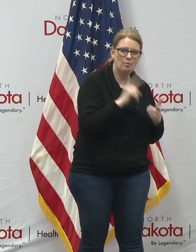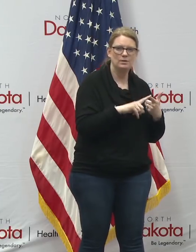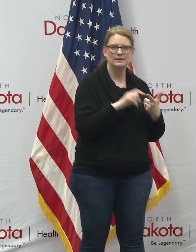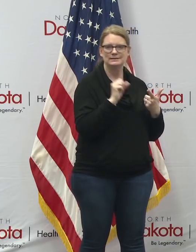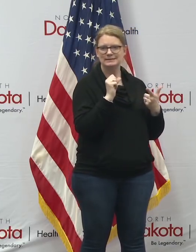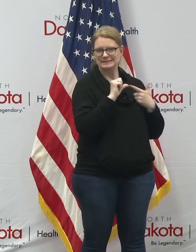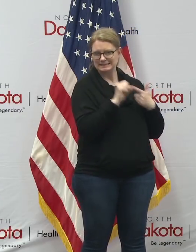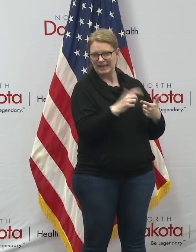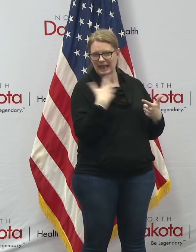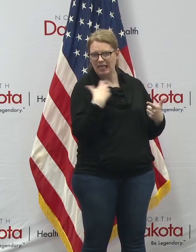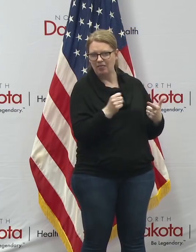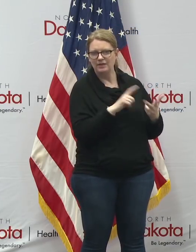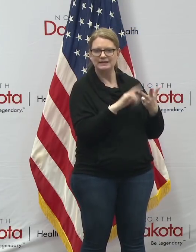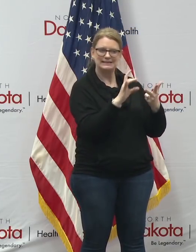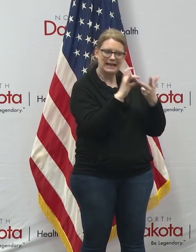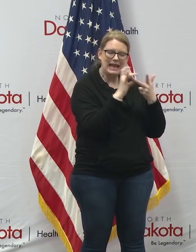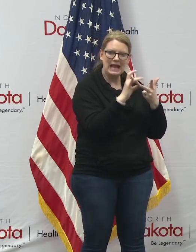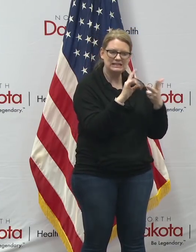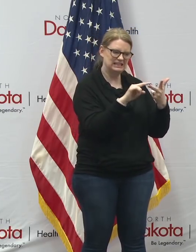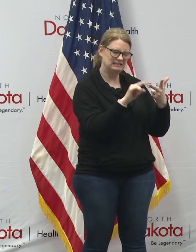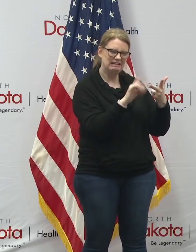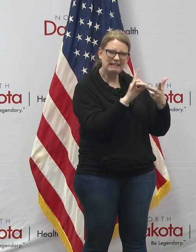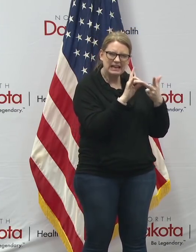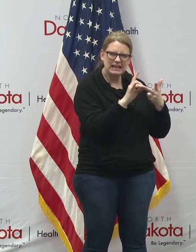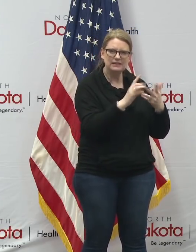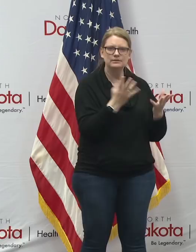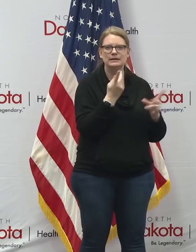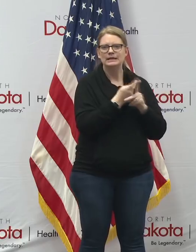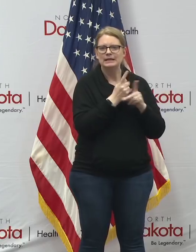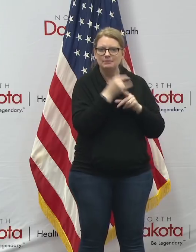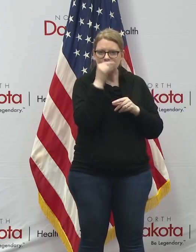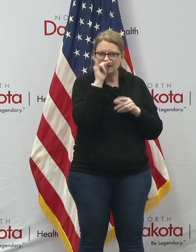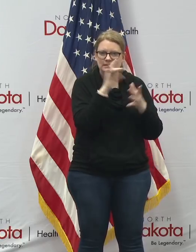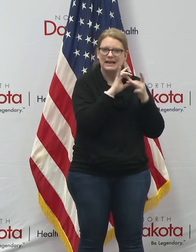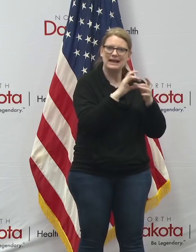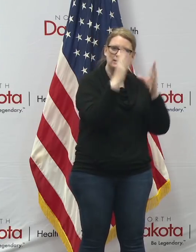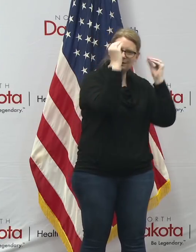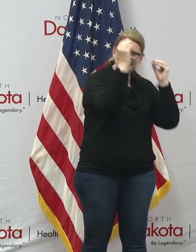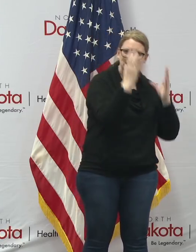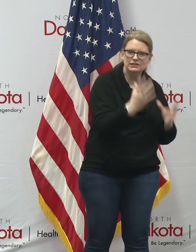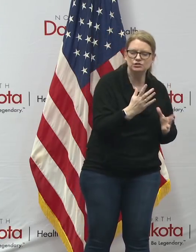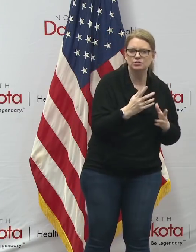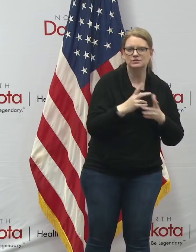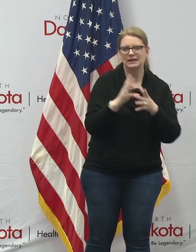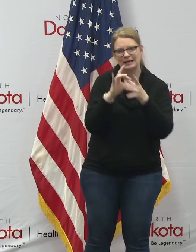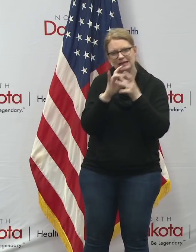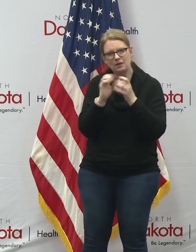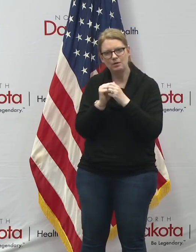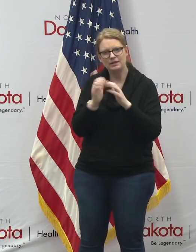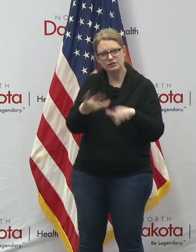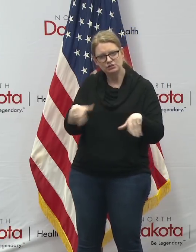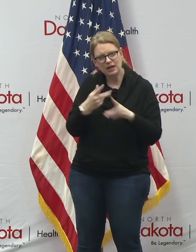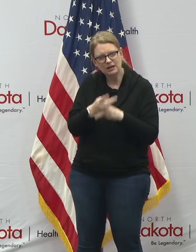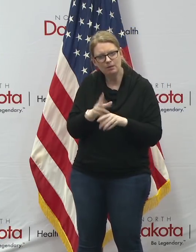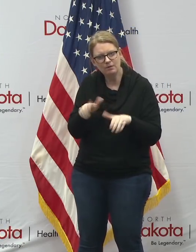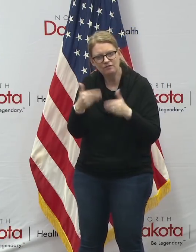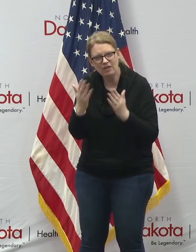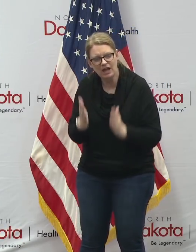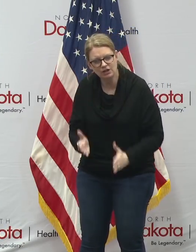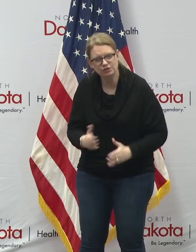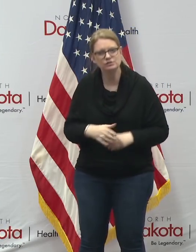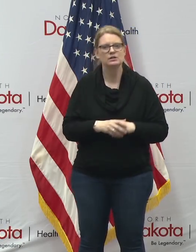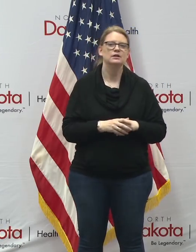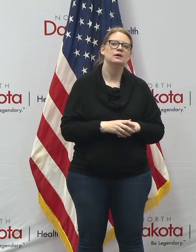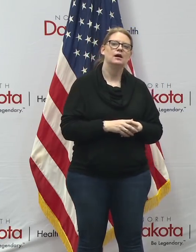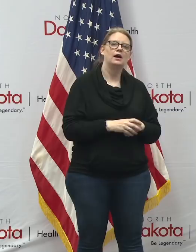healthy stay connected stay connected means keeping your kids connected with their teachers uh stay connected with your child care providers stay connected with